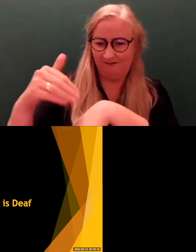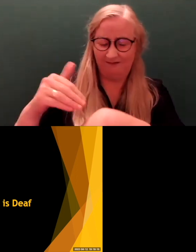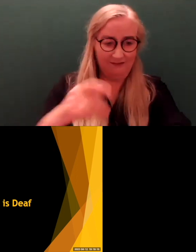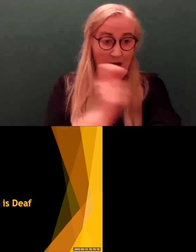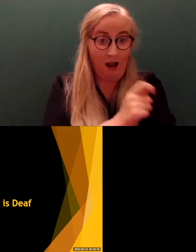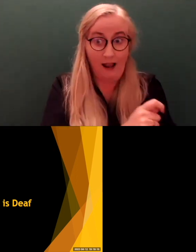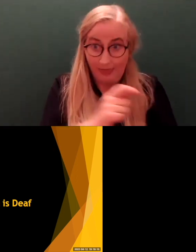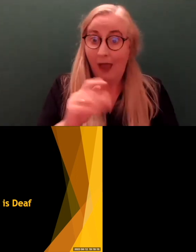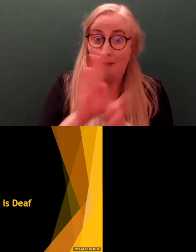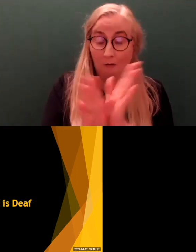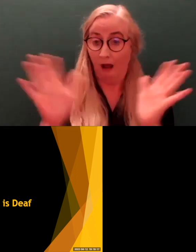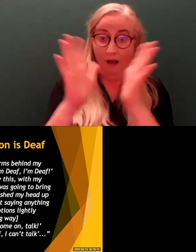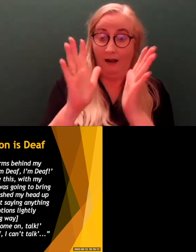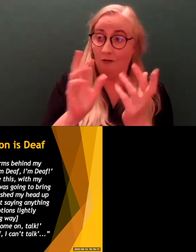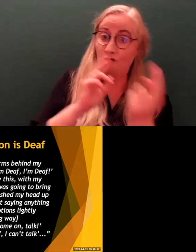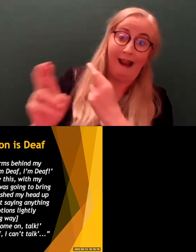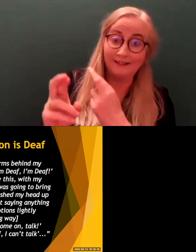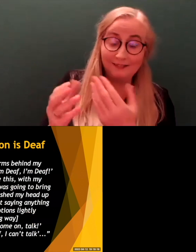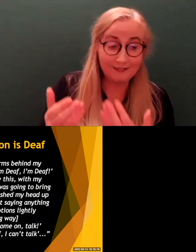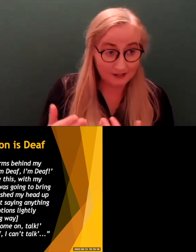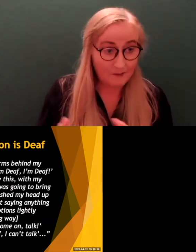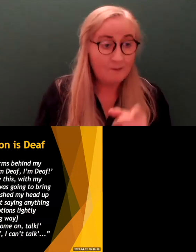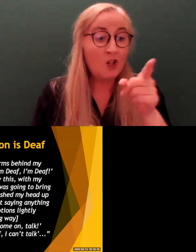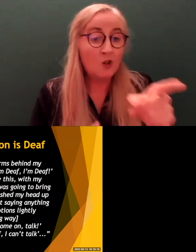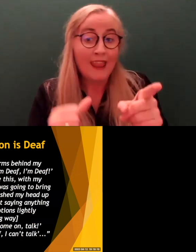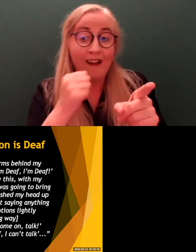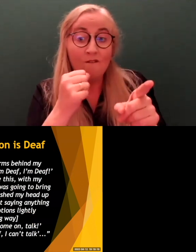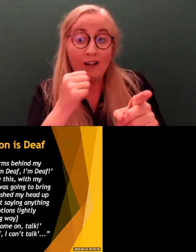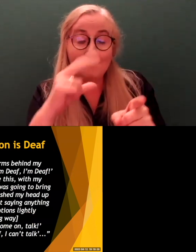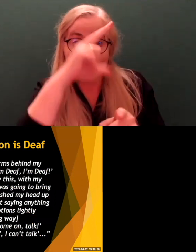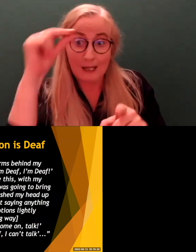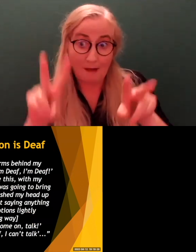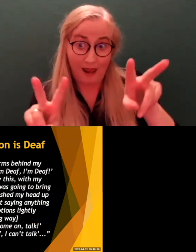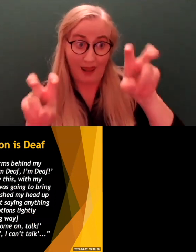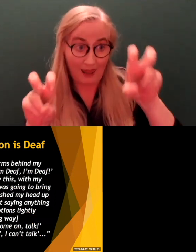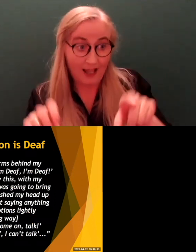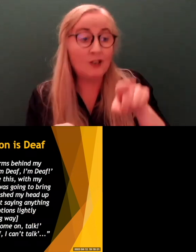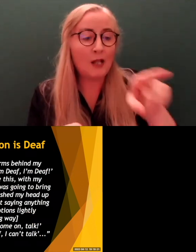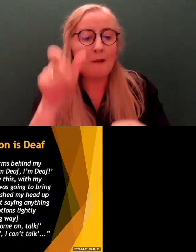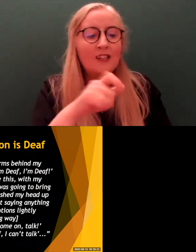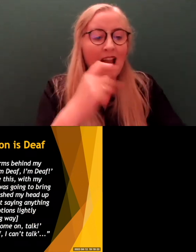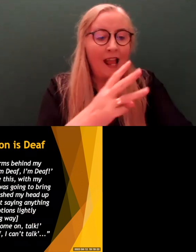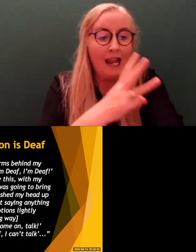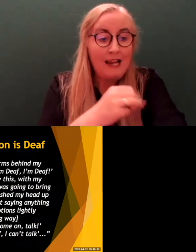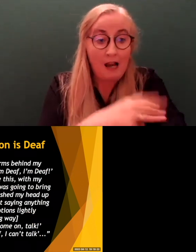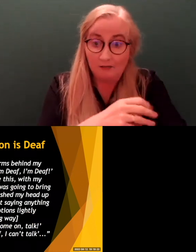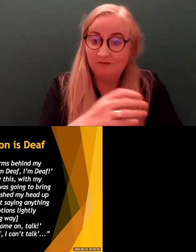to that. So, this is the first instance. So, this person said, the guard took me and put my arms